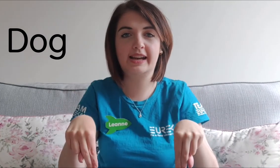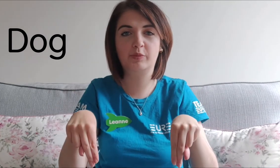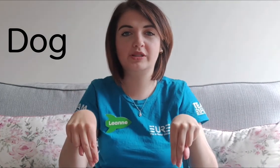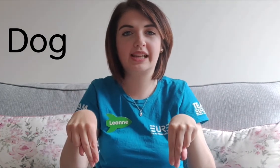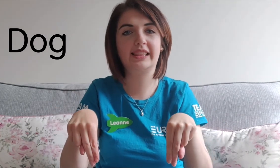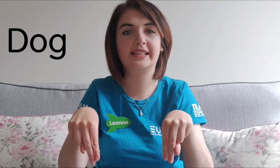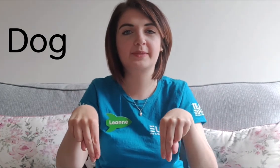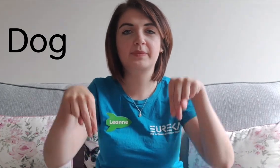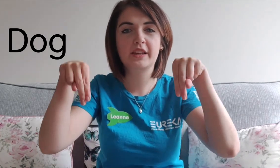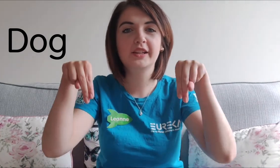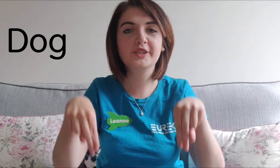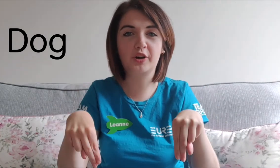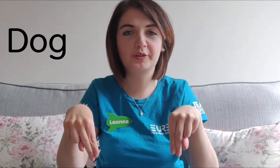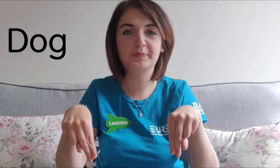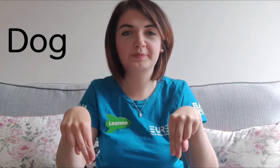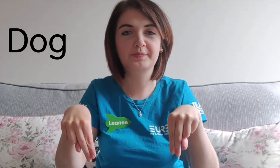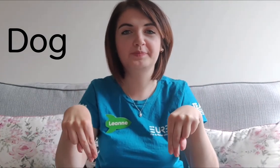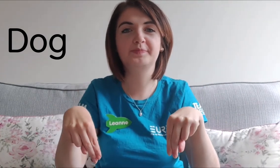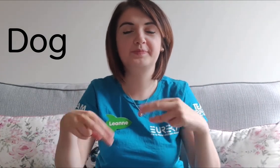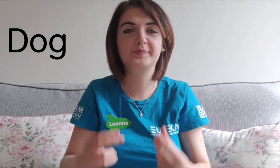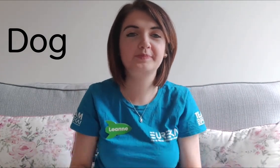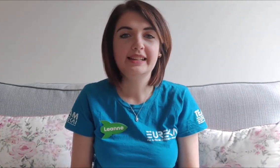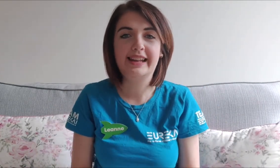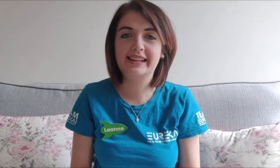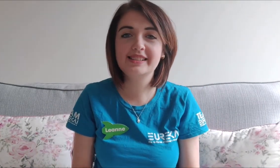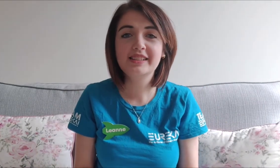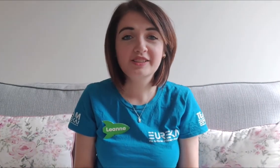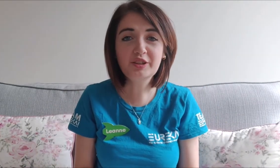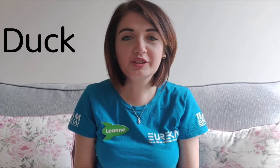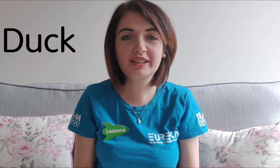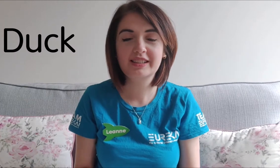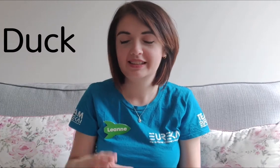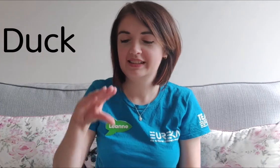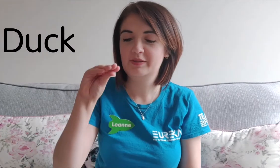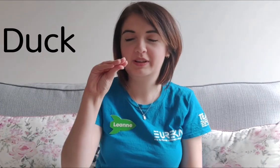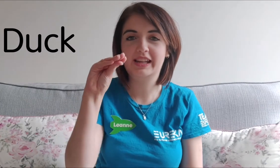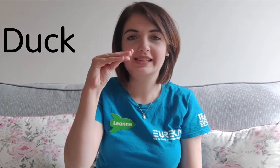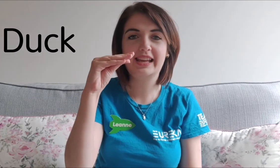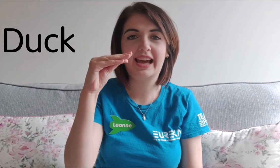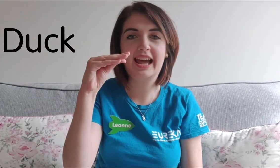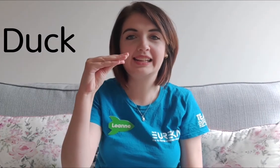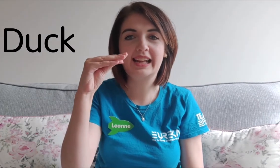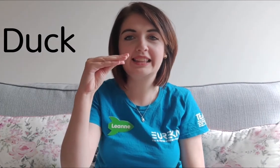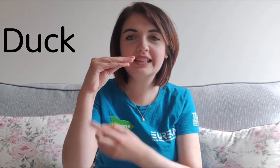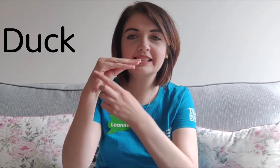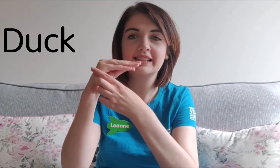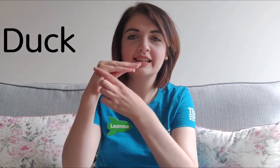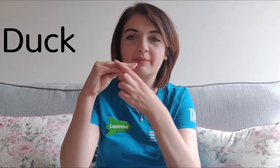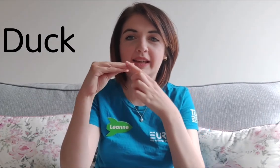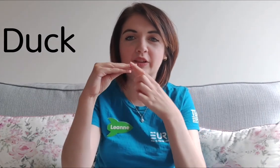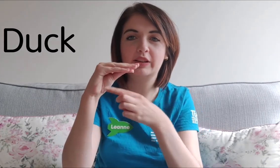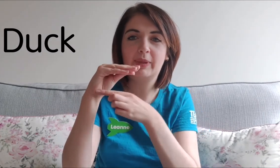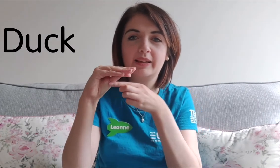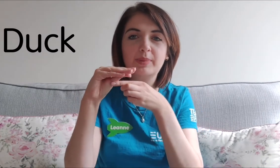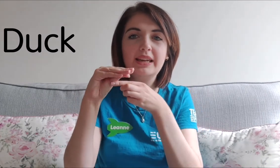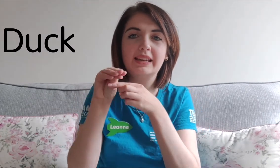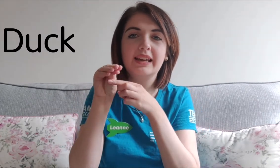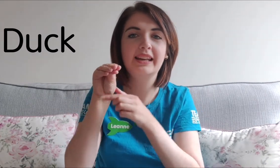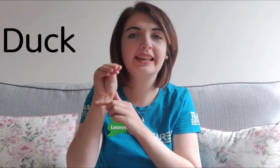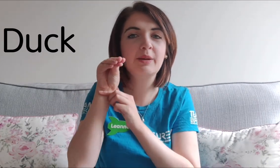downwards like this. Dog. Next duck we're going to take our hand like this make it look like a beak and again